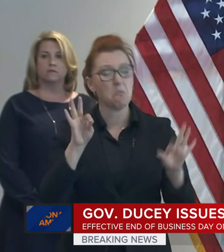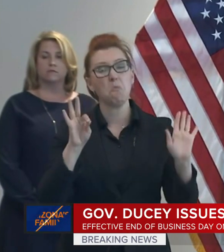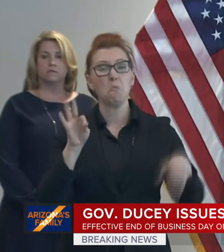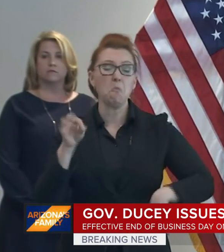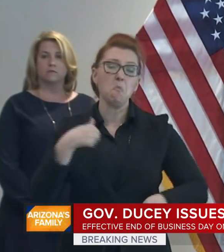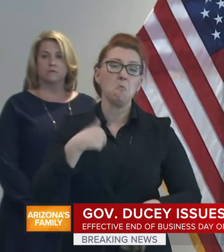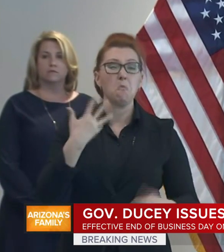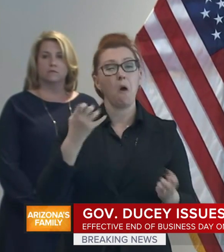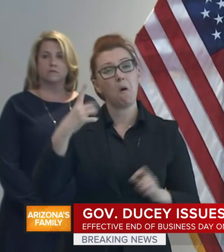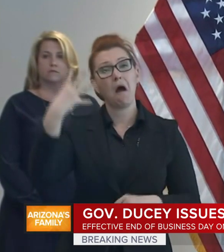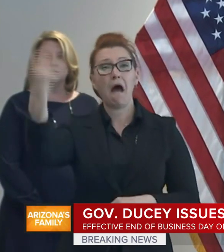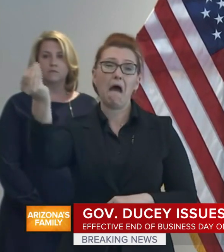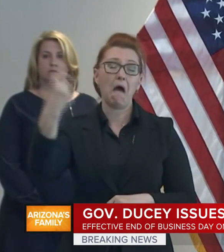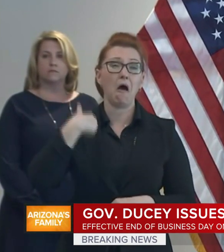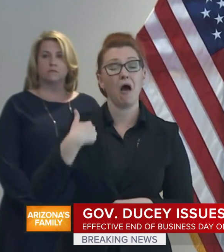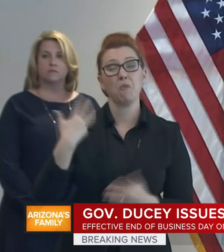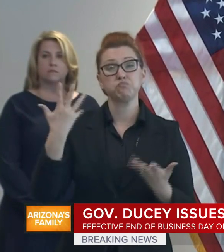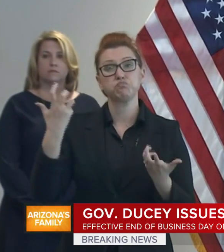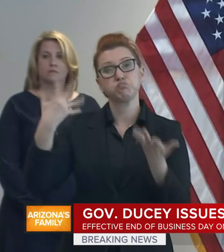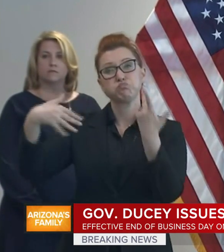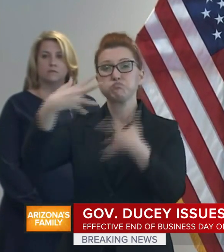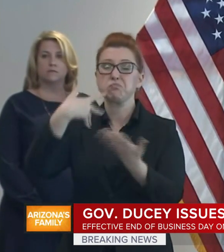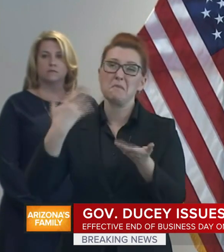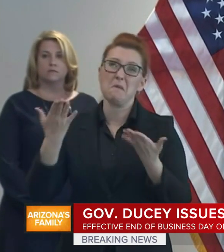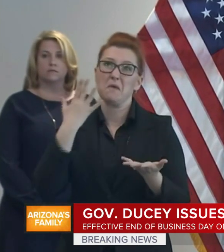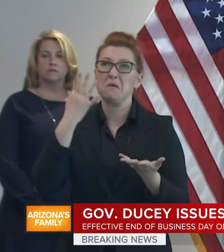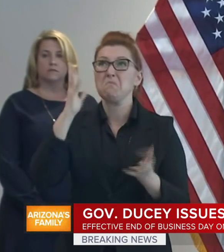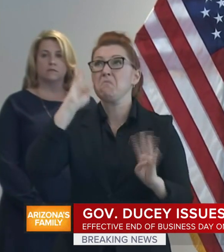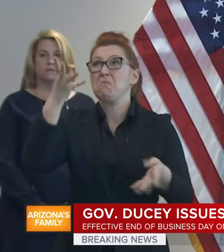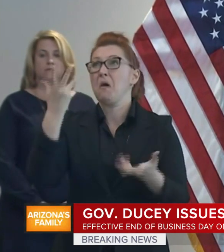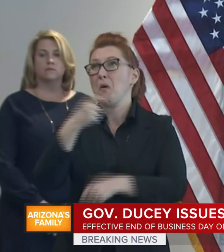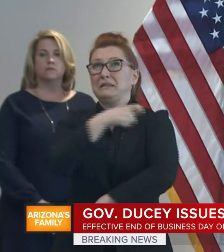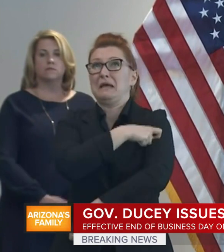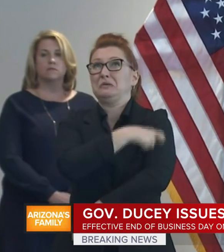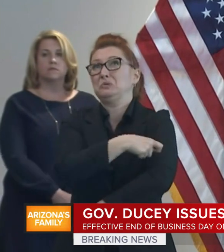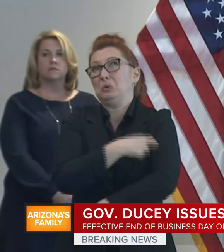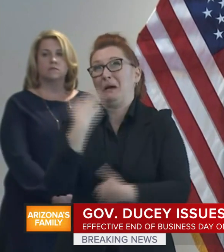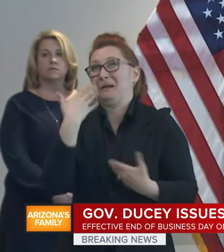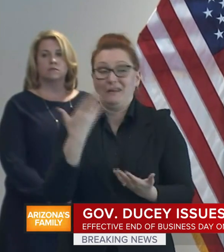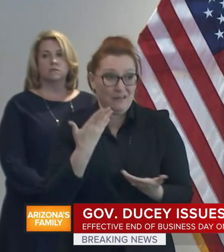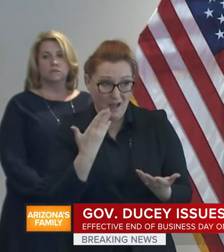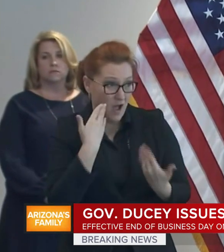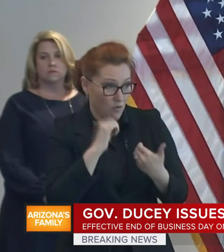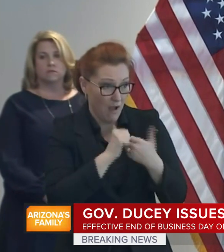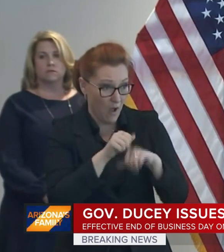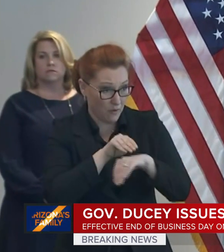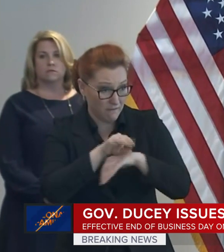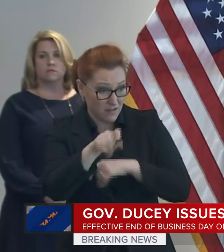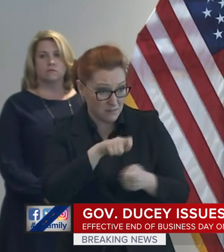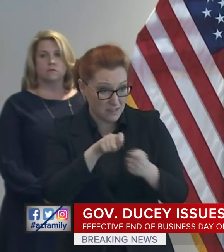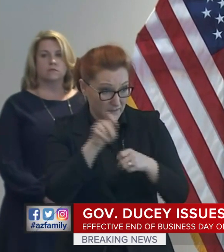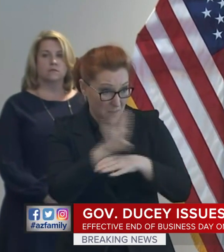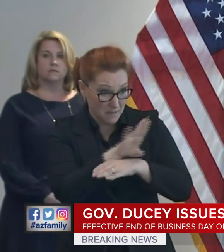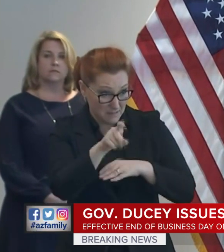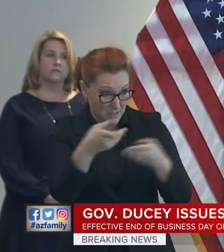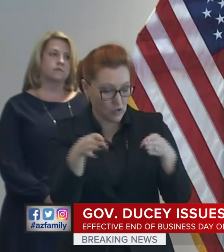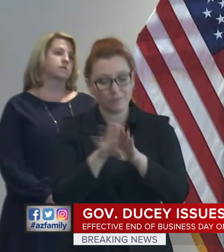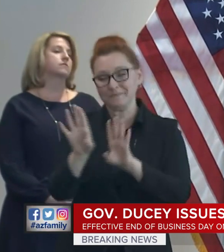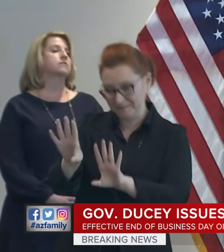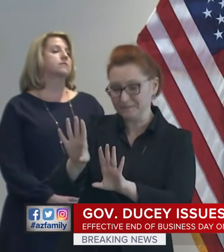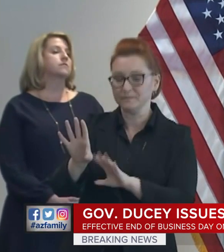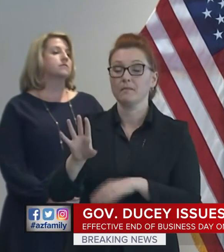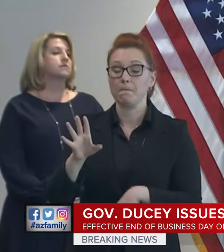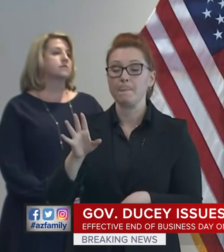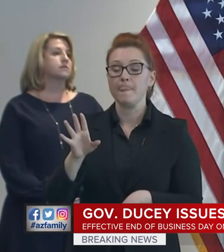I want to hang around, I want to go to a tattoo shop? I don't even know how this affects. Do certain businesses have to close? The specifics